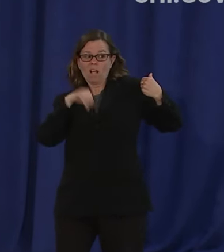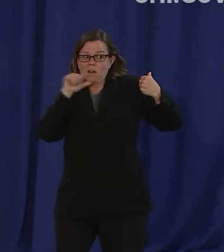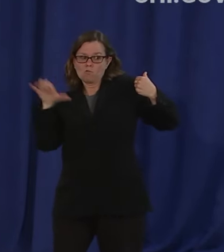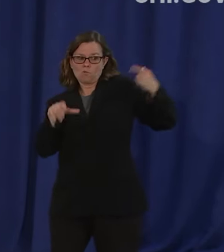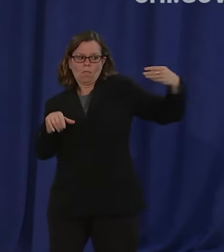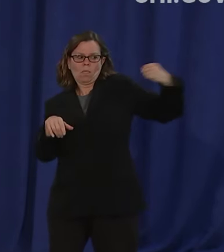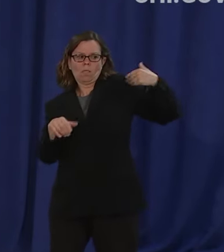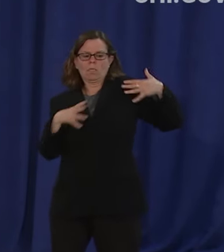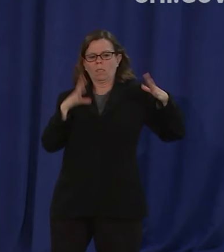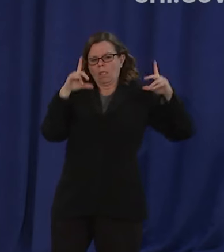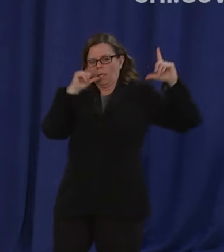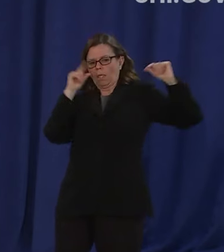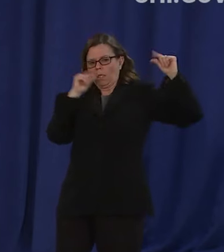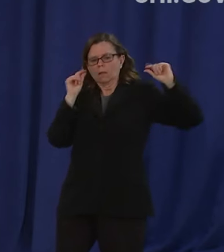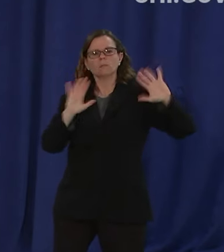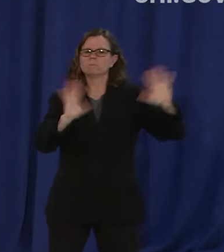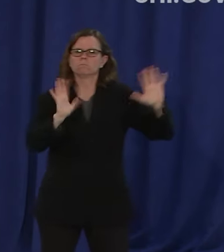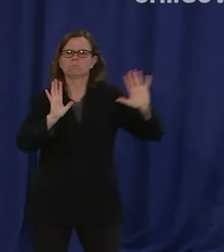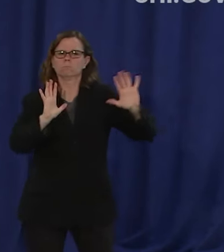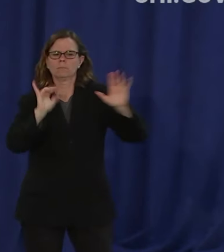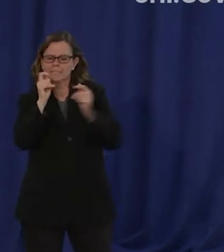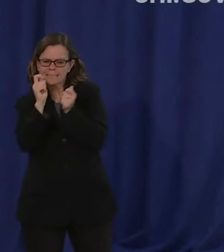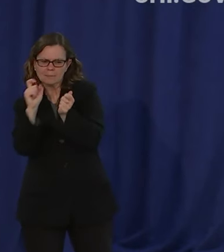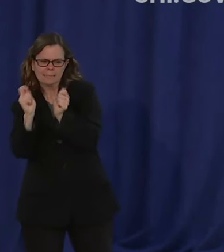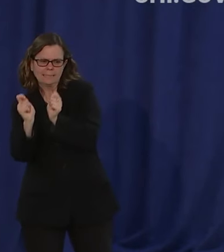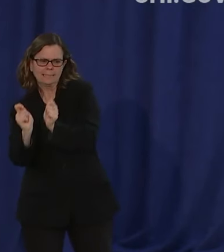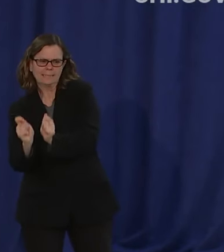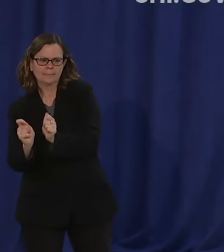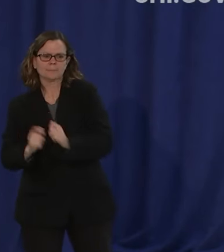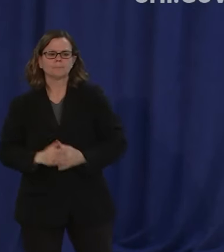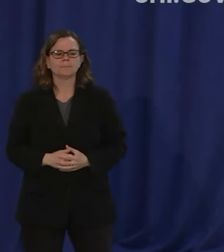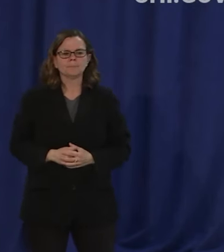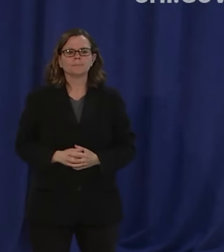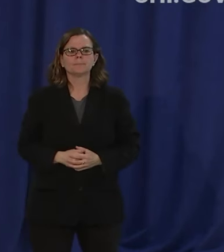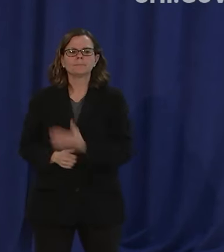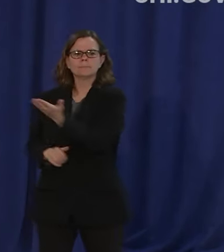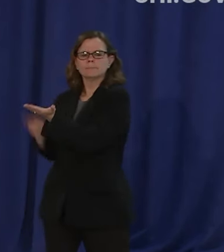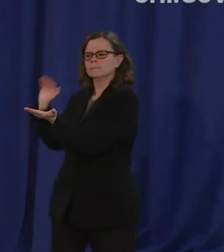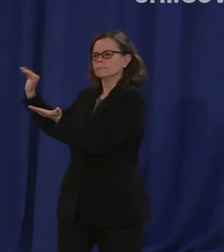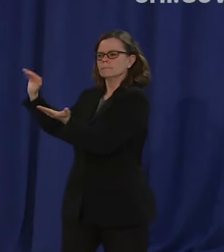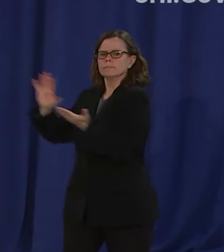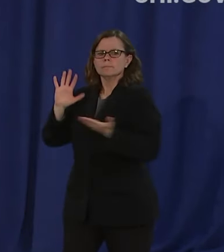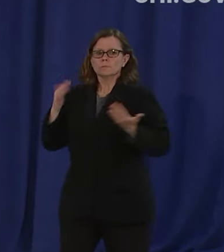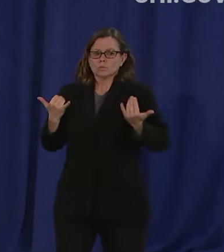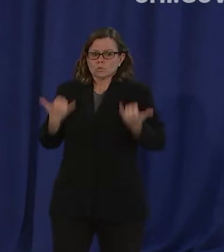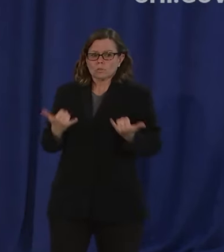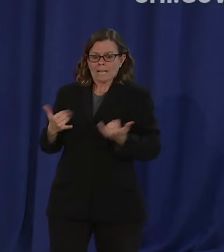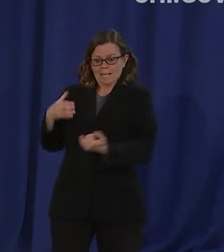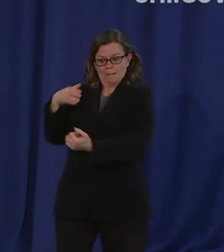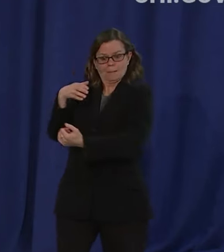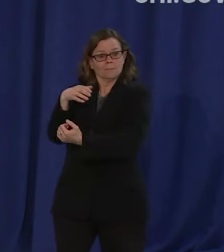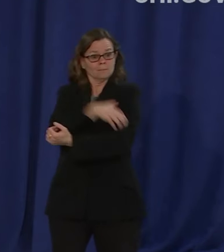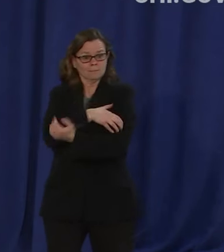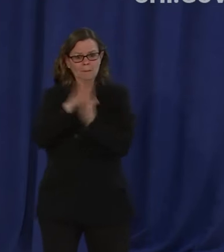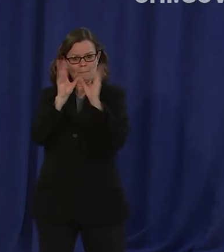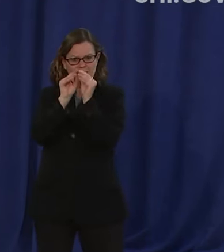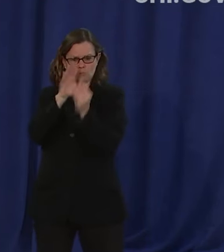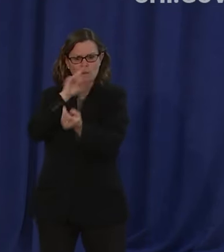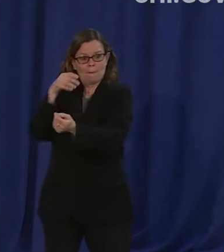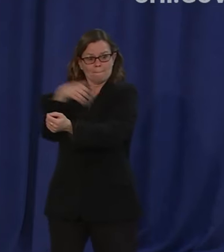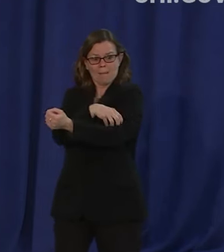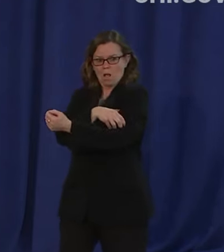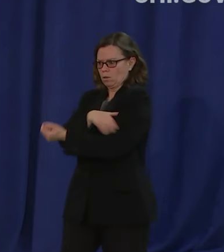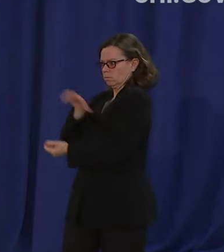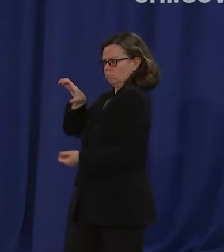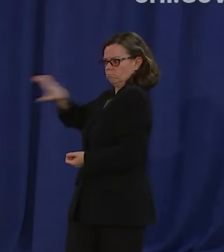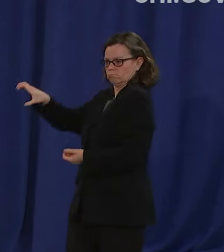the meeting today and the parliamentary procedure used from tamon bradley uh isn't there some truth to what in particular the 35th